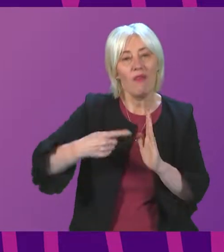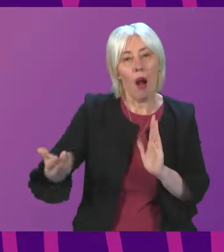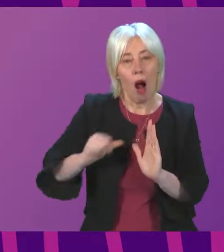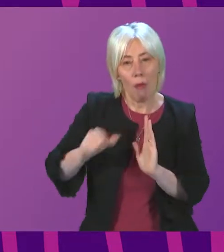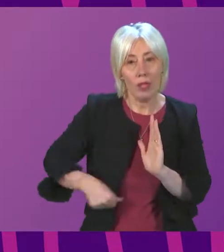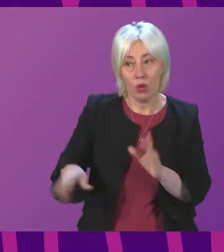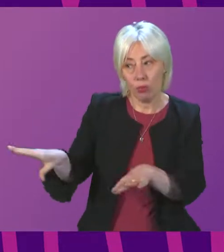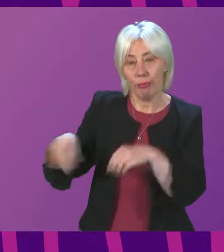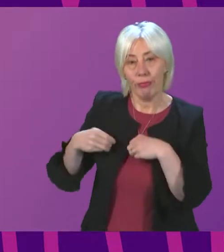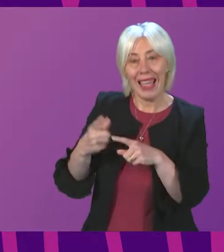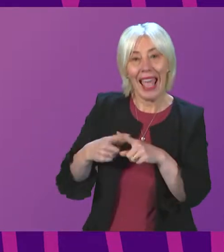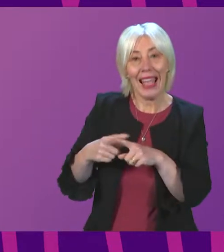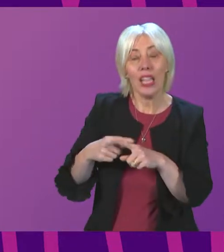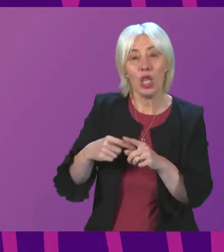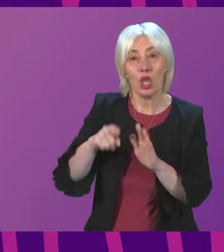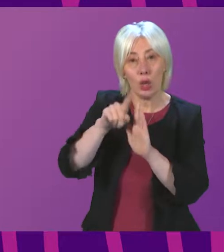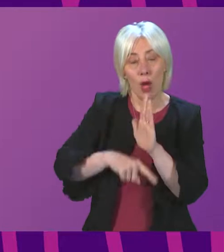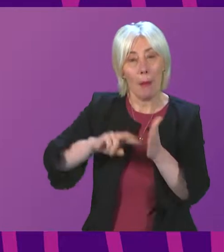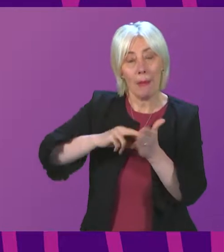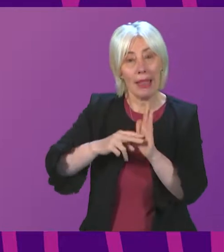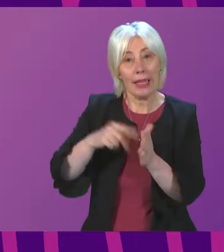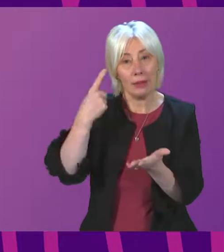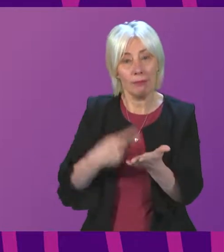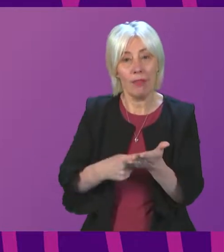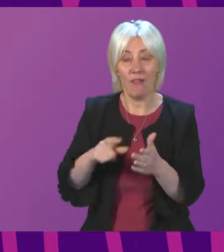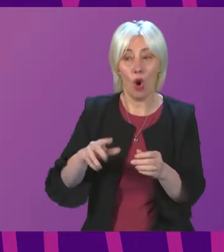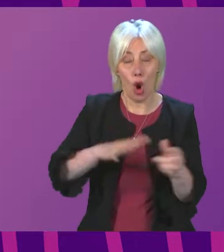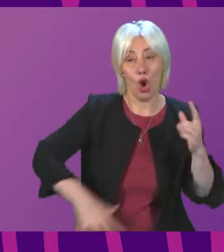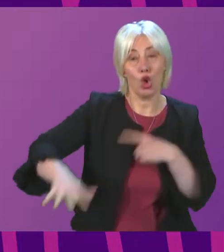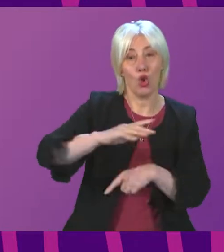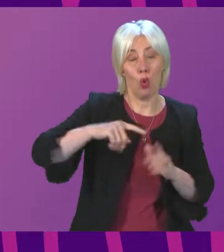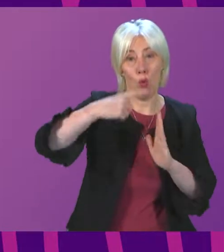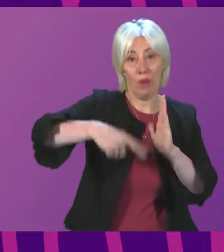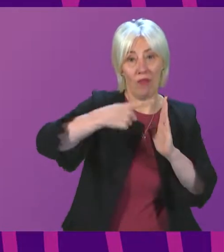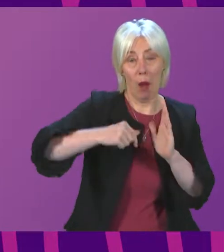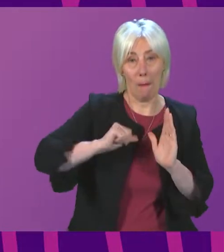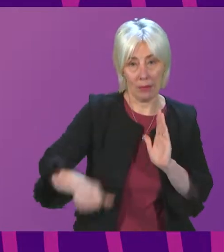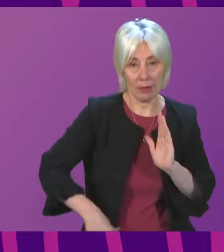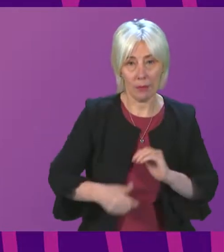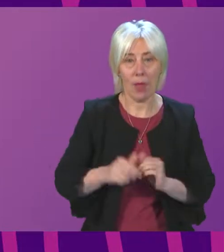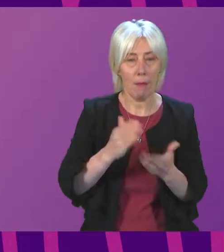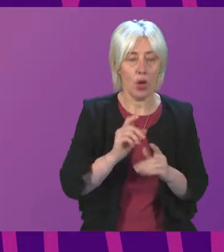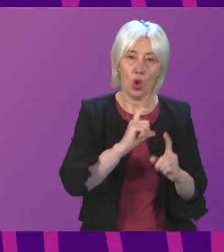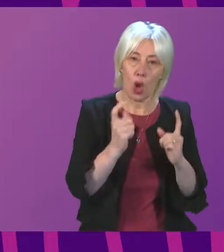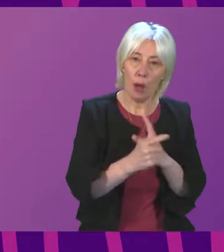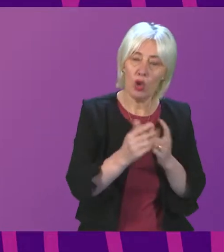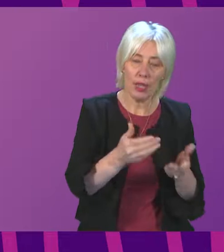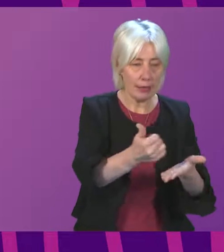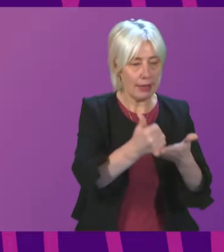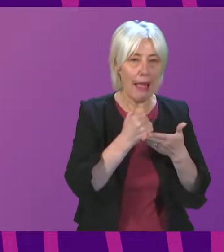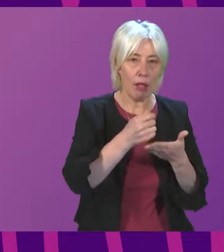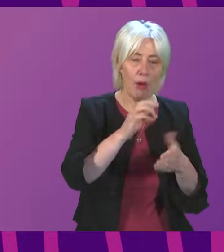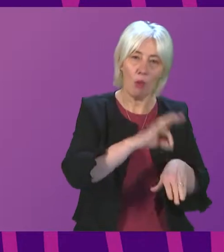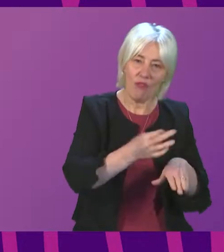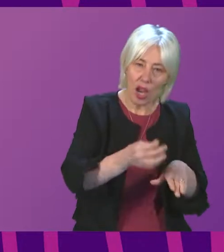for the determination of onshore wind farm developments, empowering local authorities to ensure local communities are given sufficient professional help to